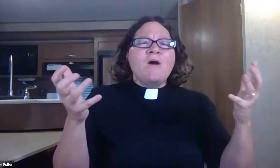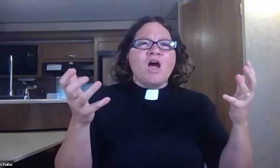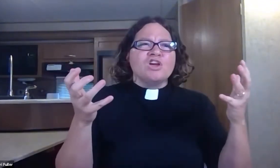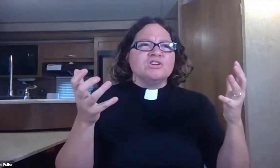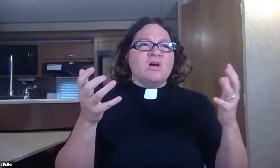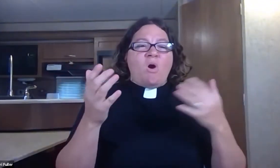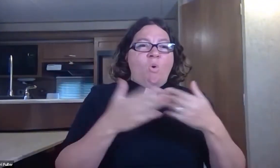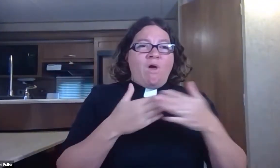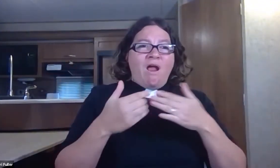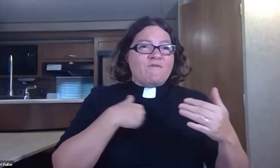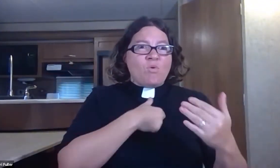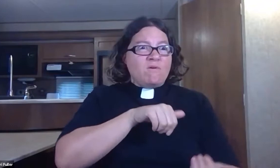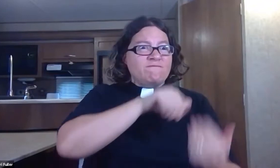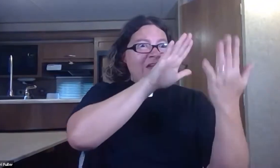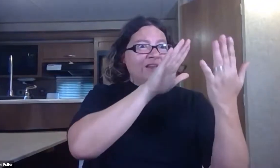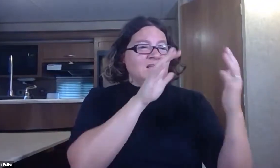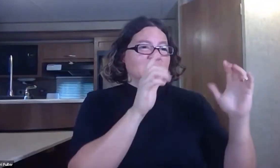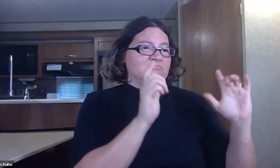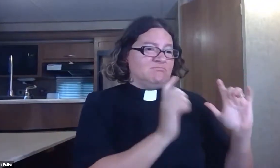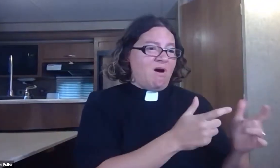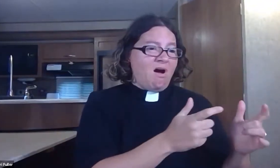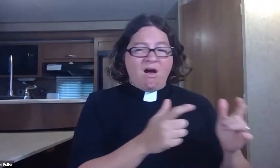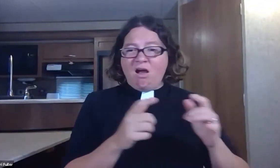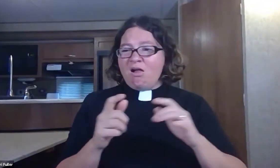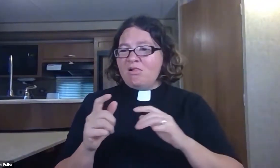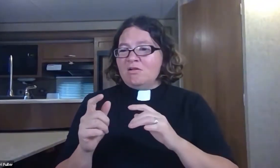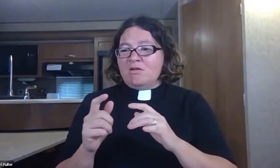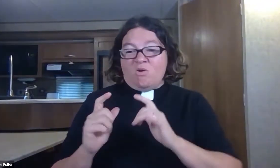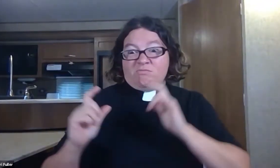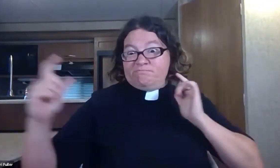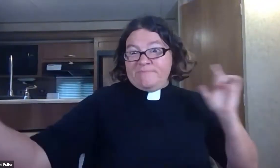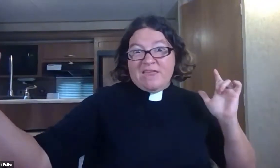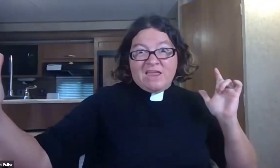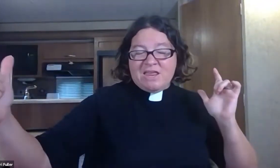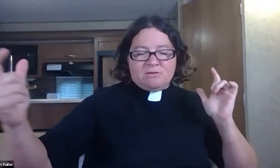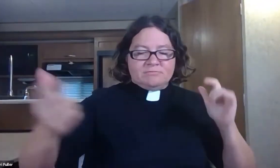God loves us so much that no matter what we face, big or small,